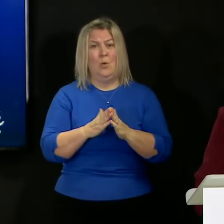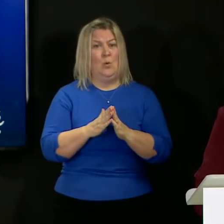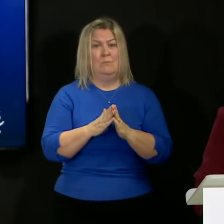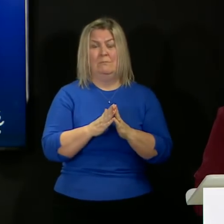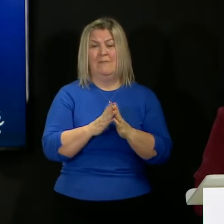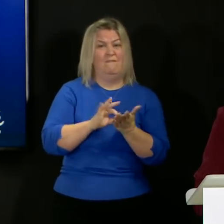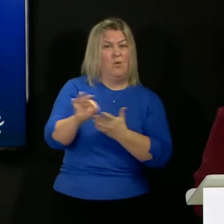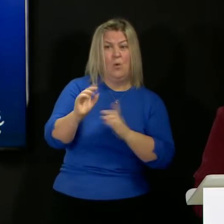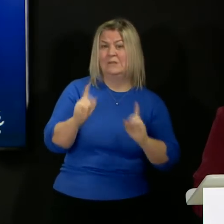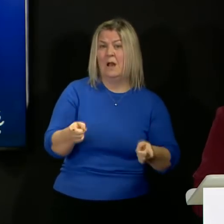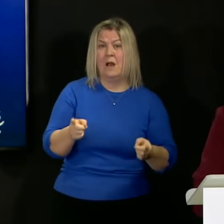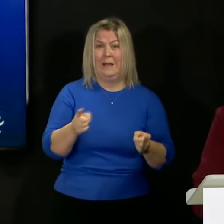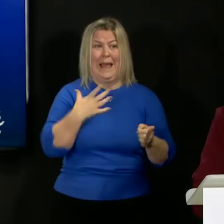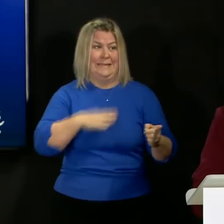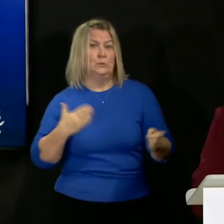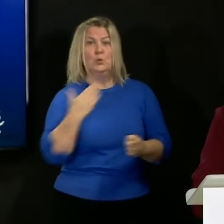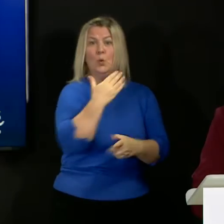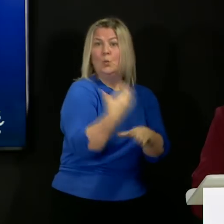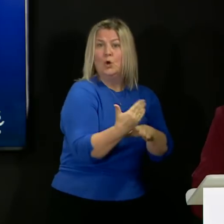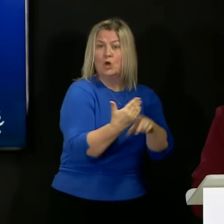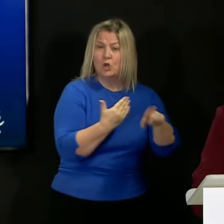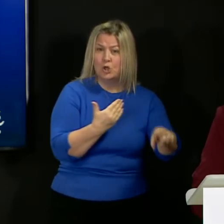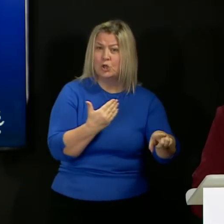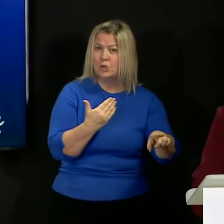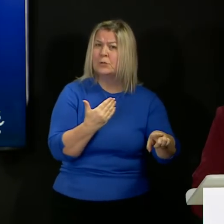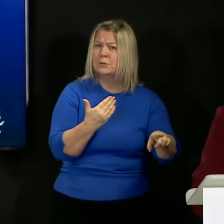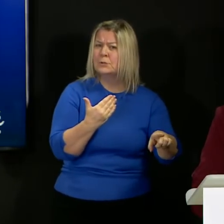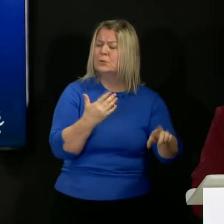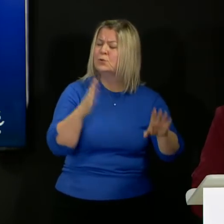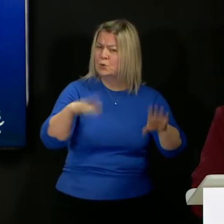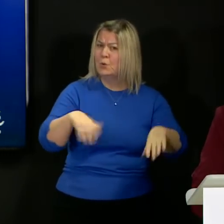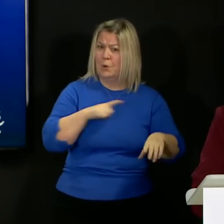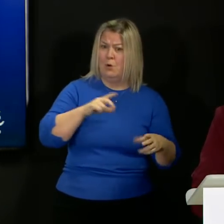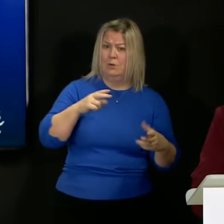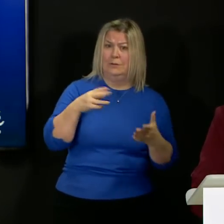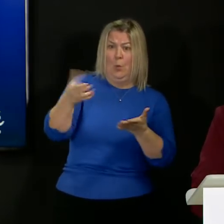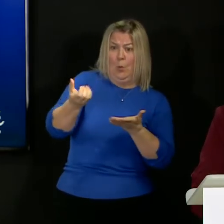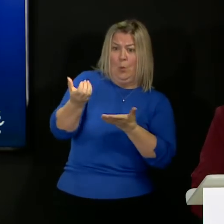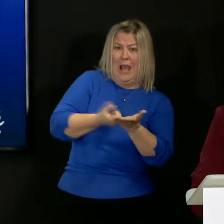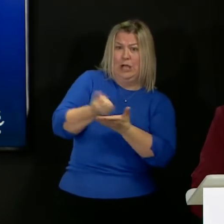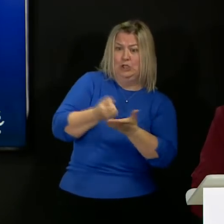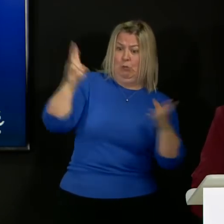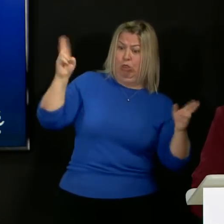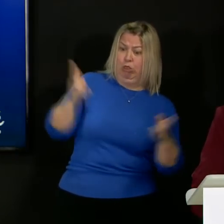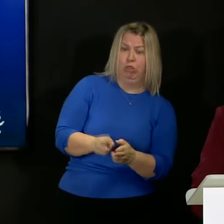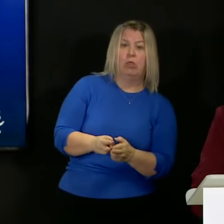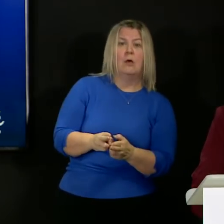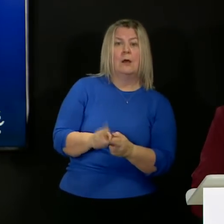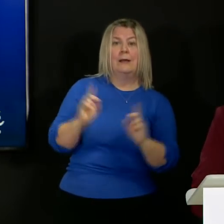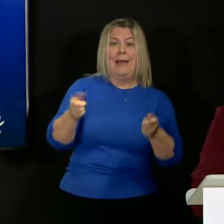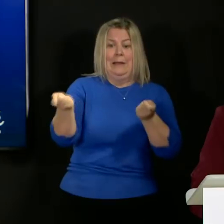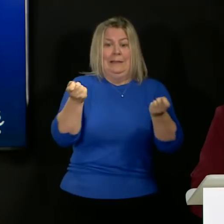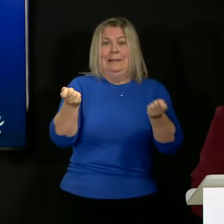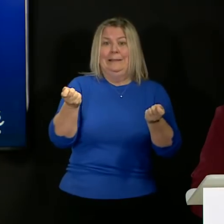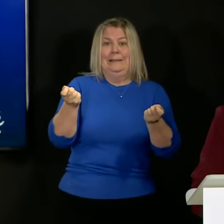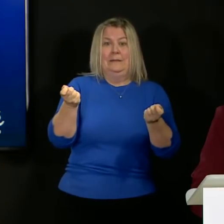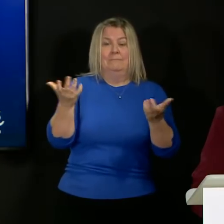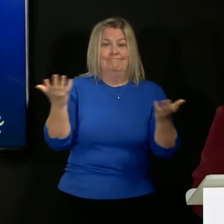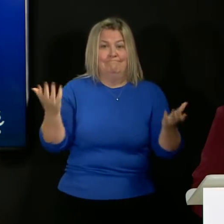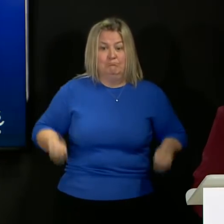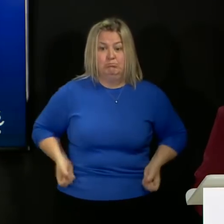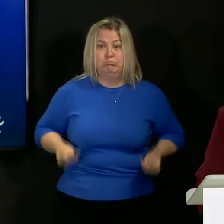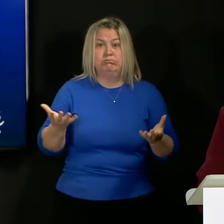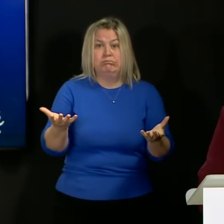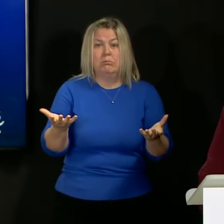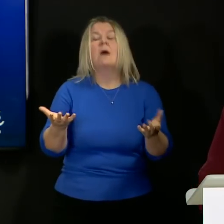that the income that they will receive will reduce so significantly that it will be very difficult for them to manage. I hope